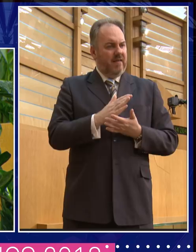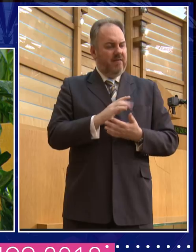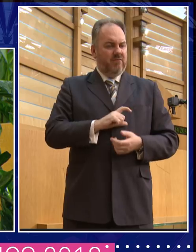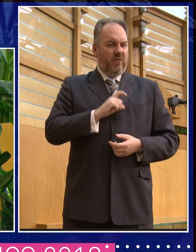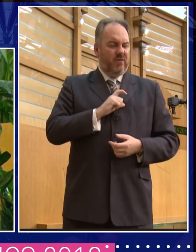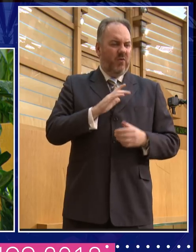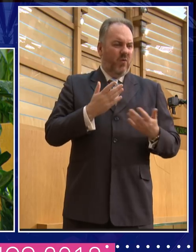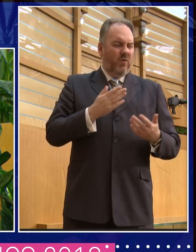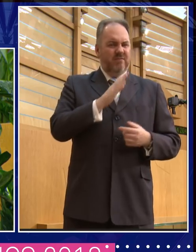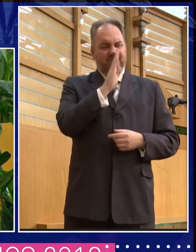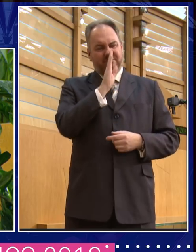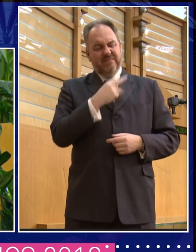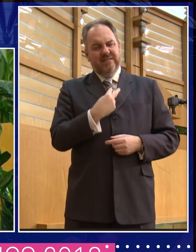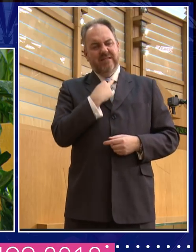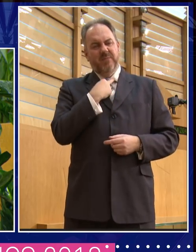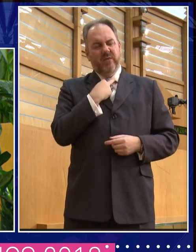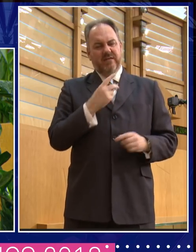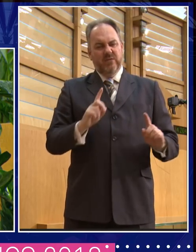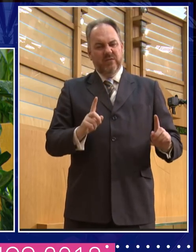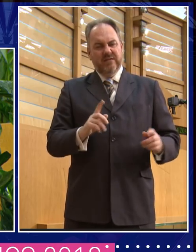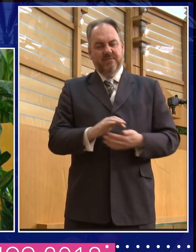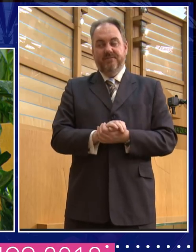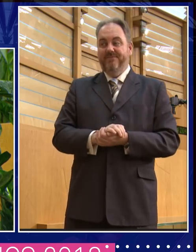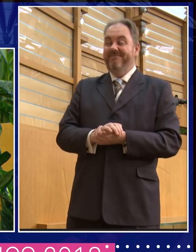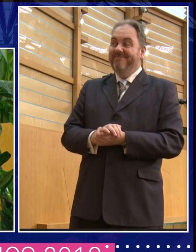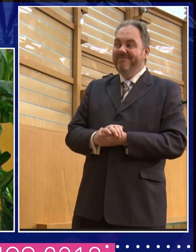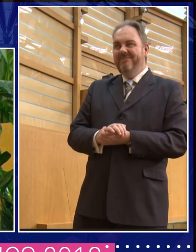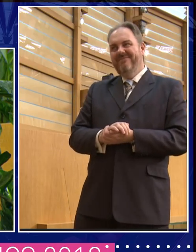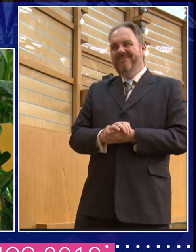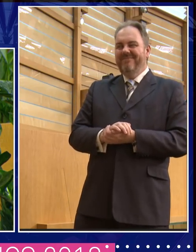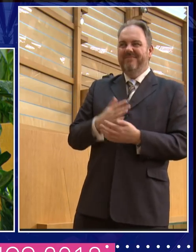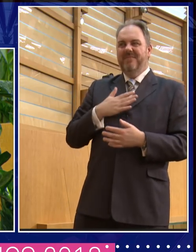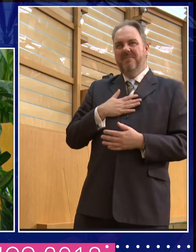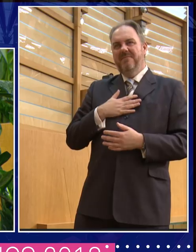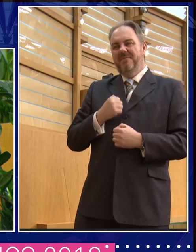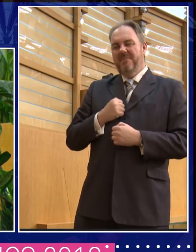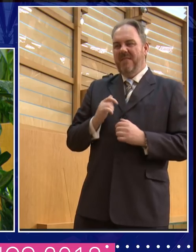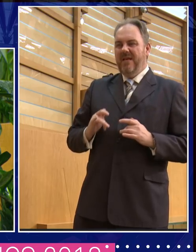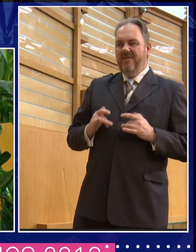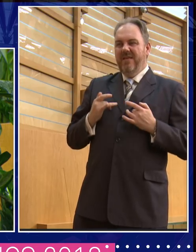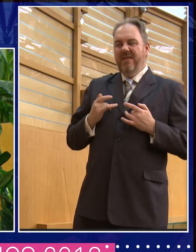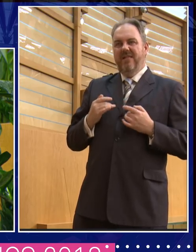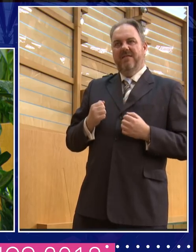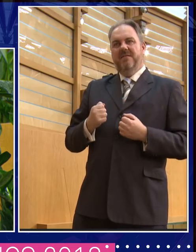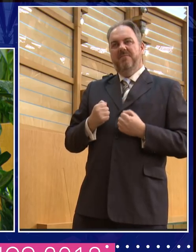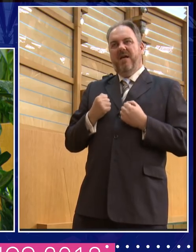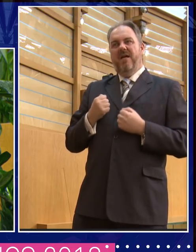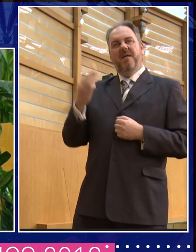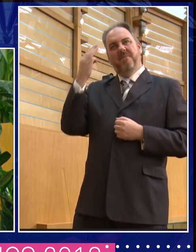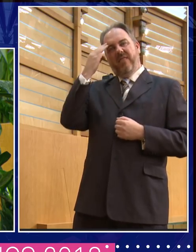Partly, I think, uh, I, I feel and my mother felt that we, she